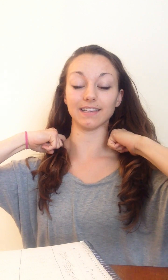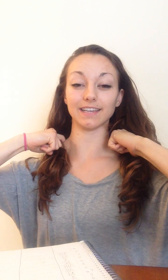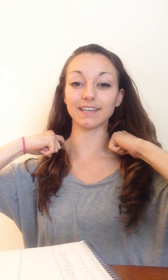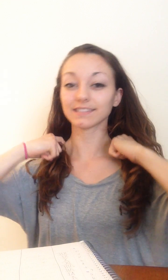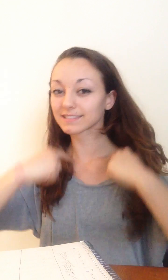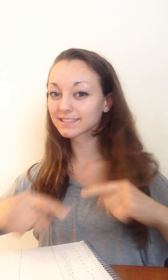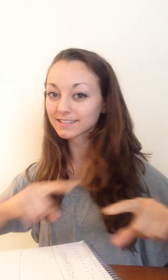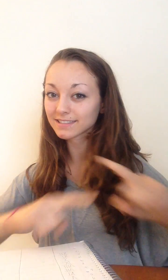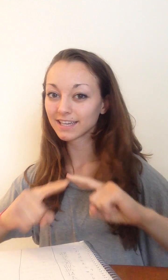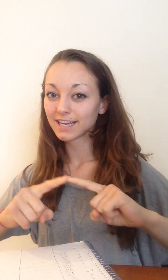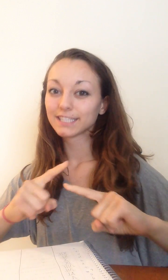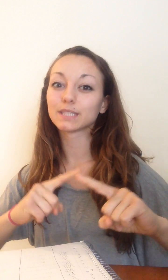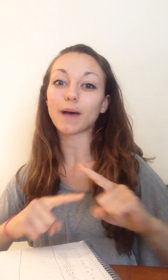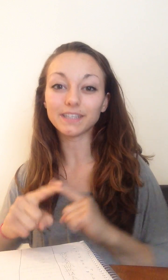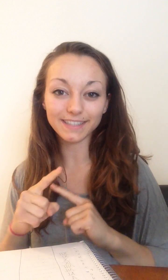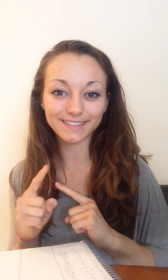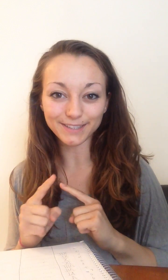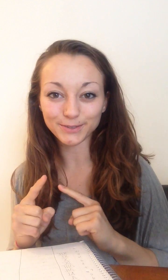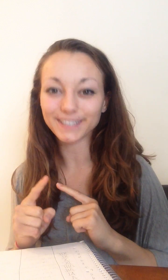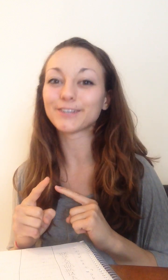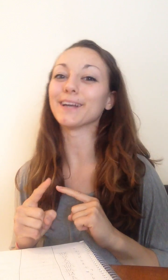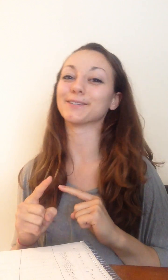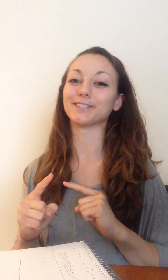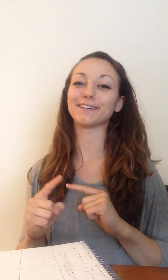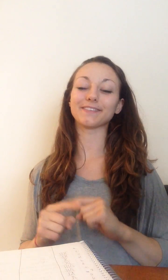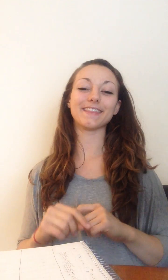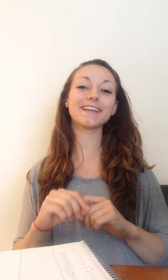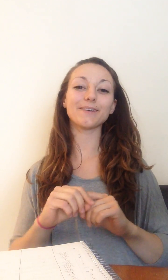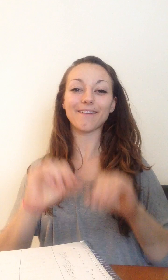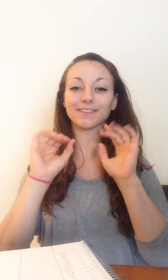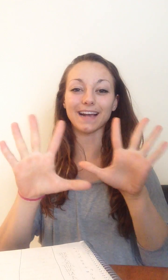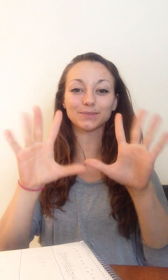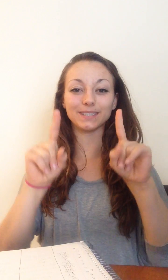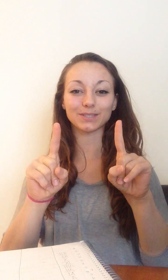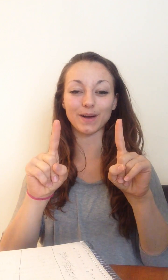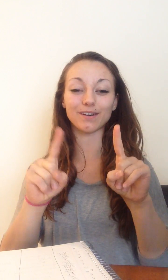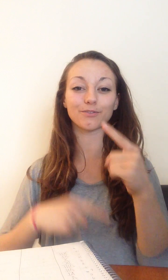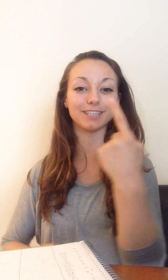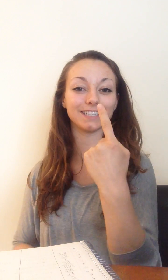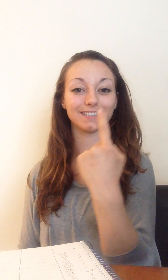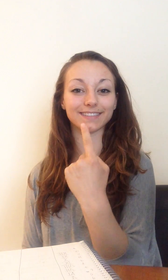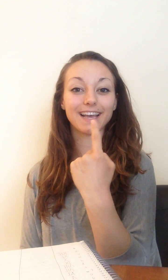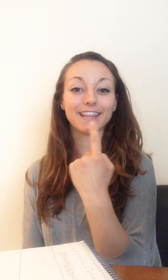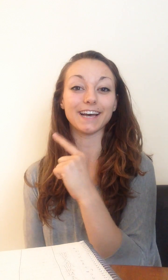spinal accessory cranial nerve. And then you have your last one, 12, which is the